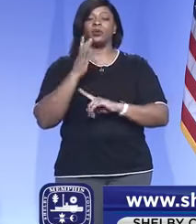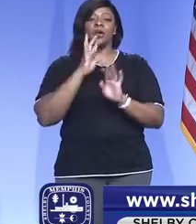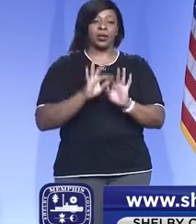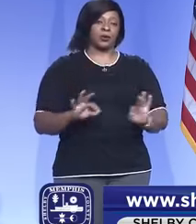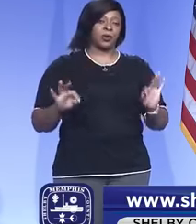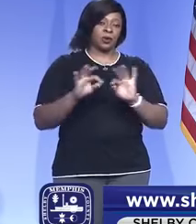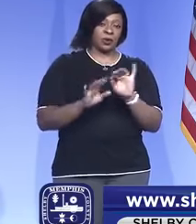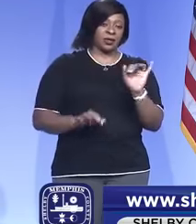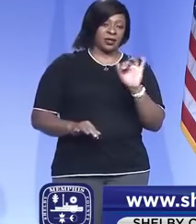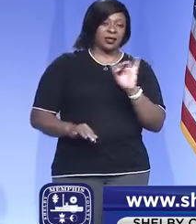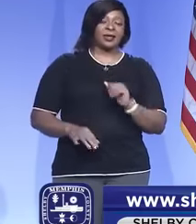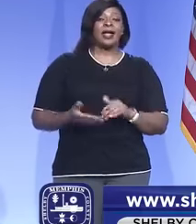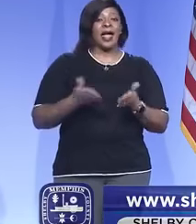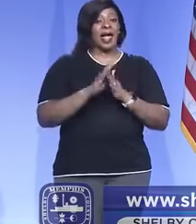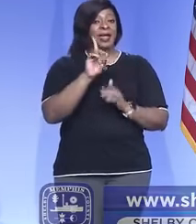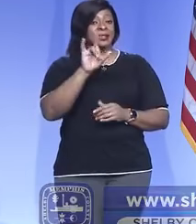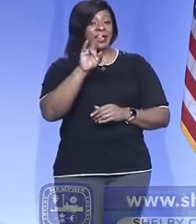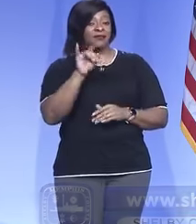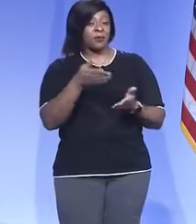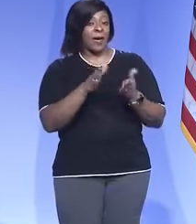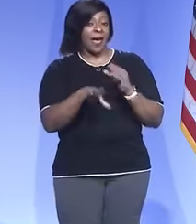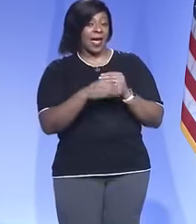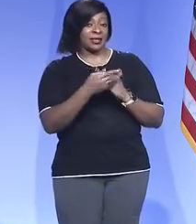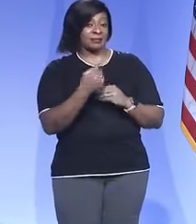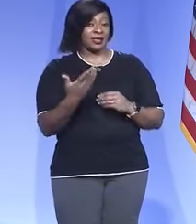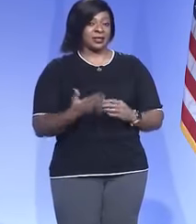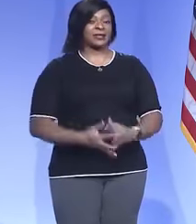as well. So I'm going ask David if he wants to add some things.